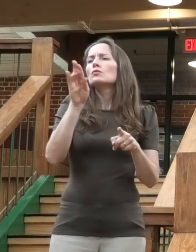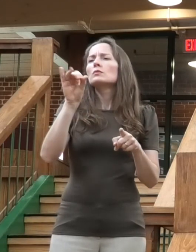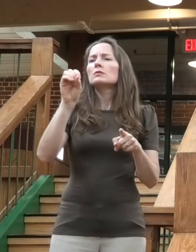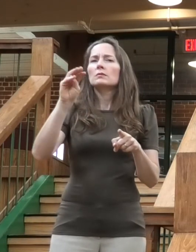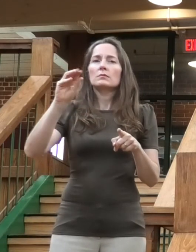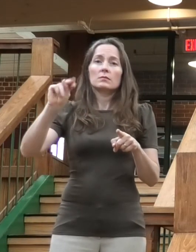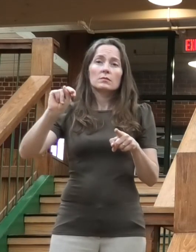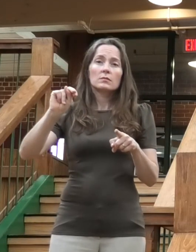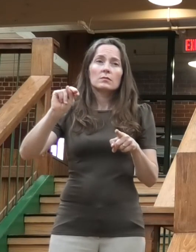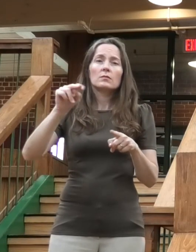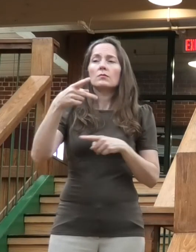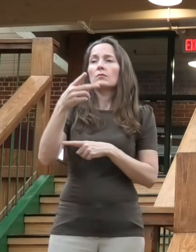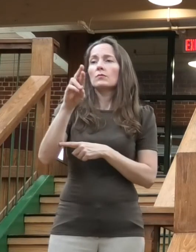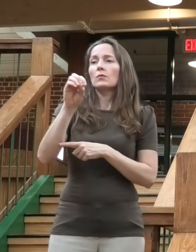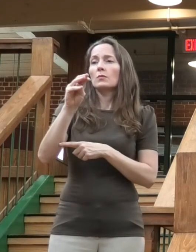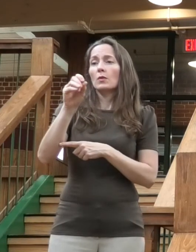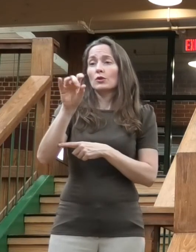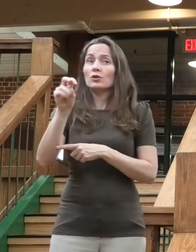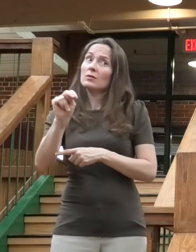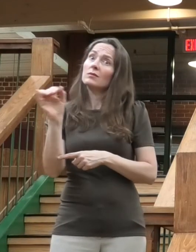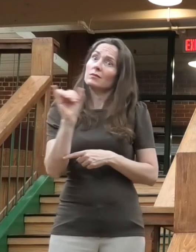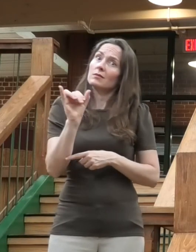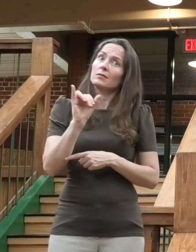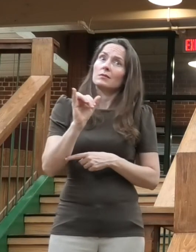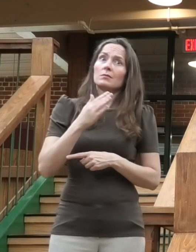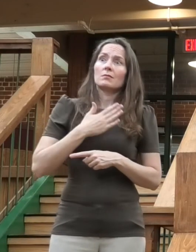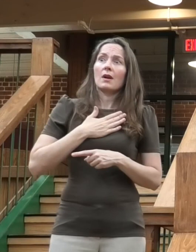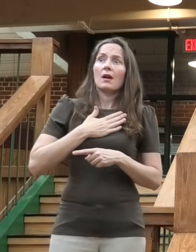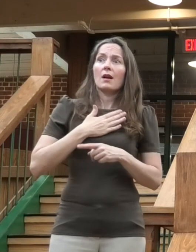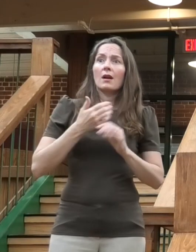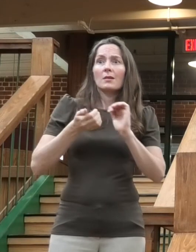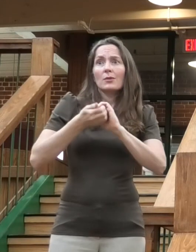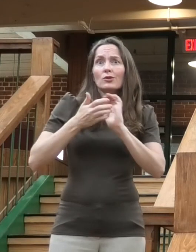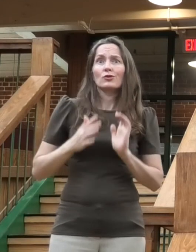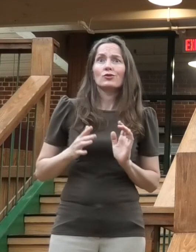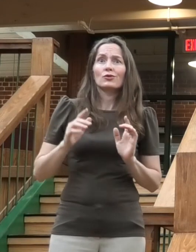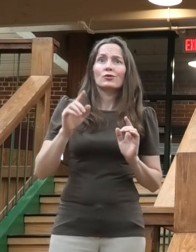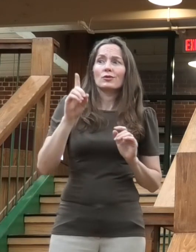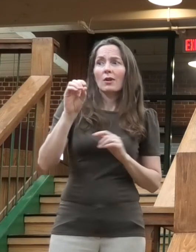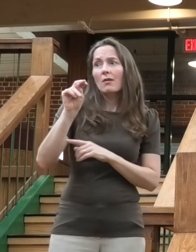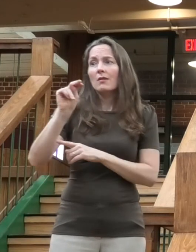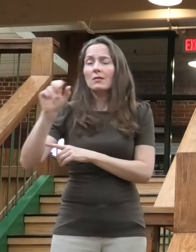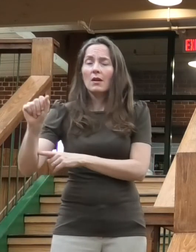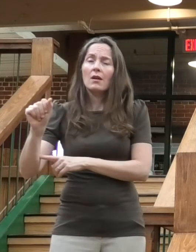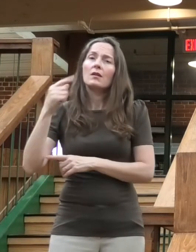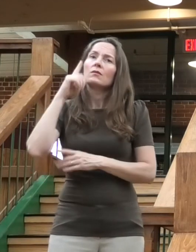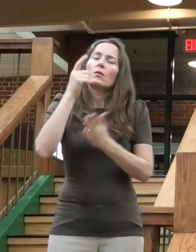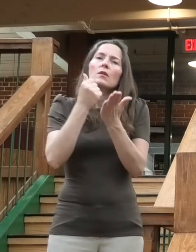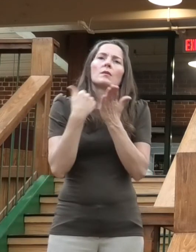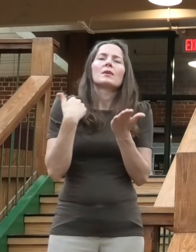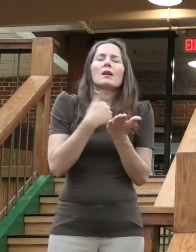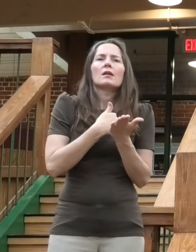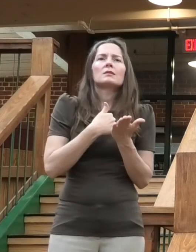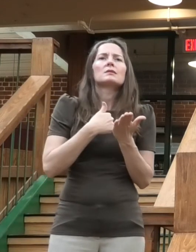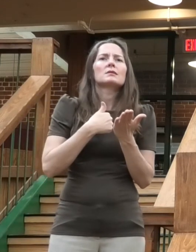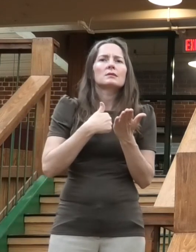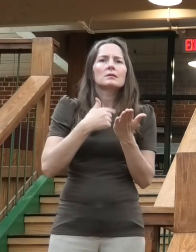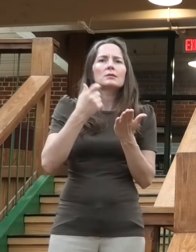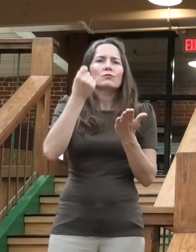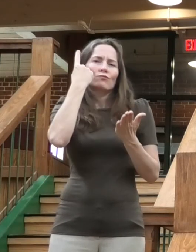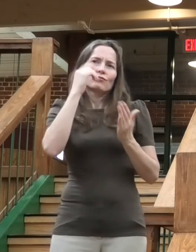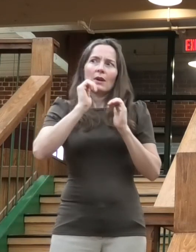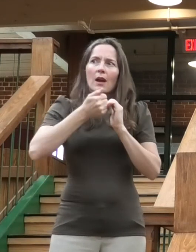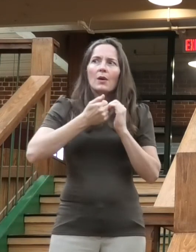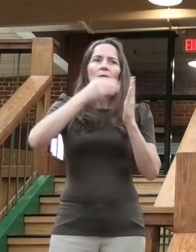partner Donna Wilner for walking everyone through the applications, our marketing director Sarah Assange, our maintenance